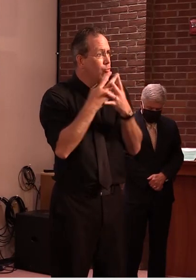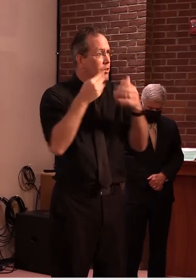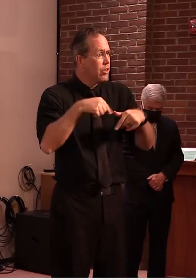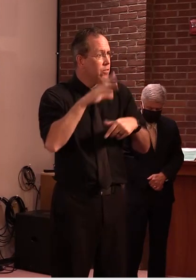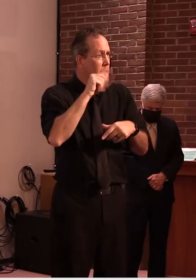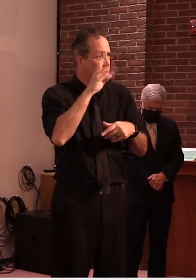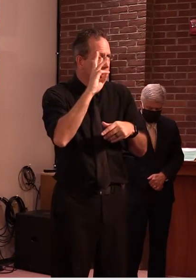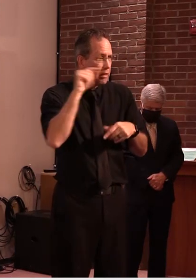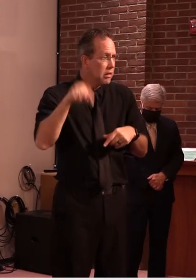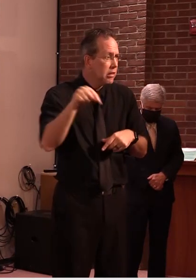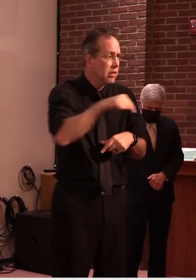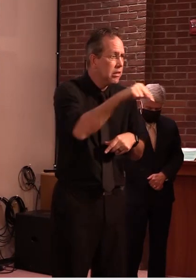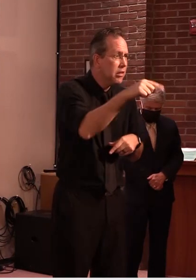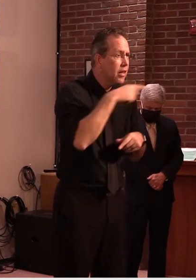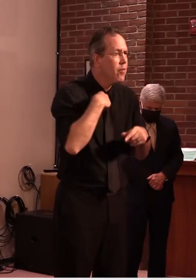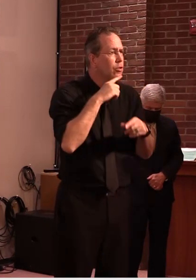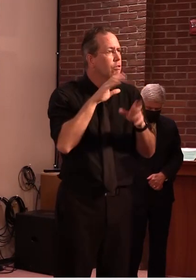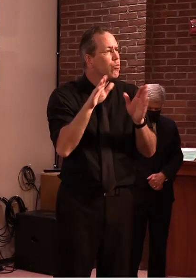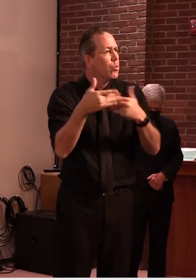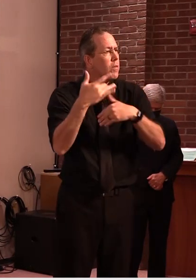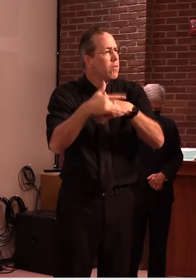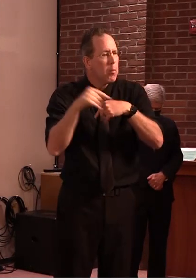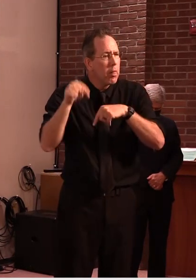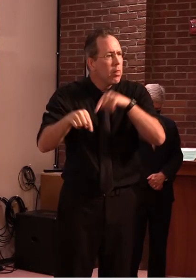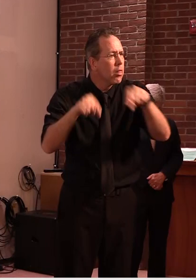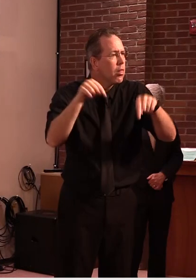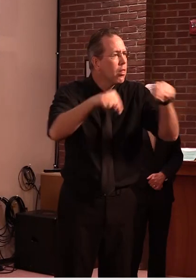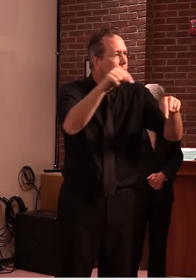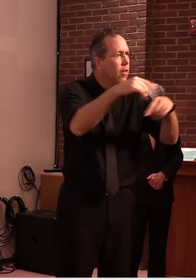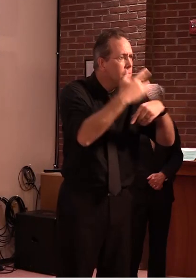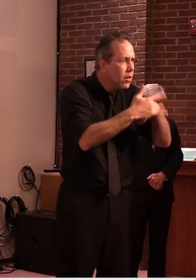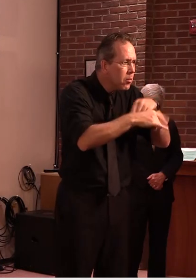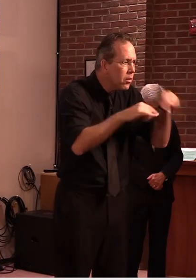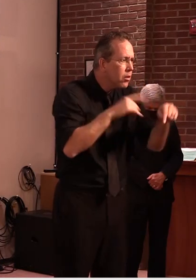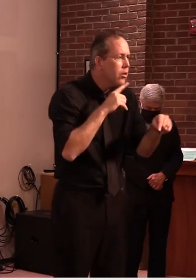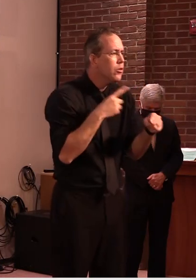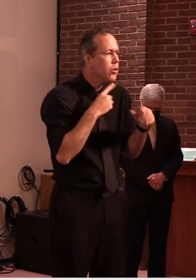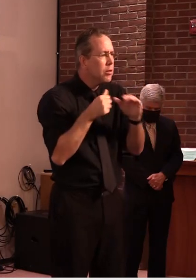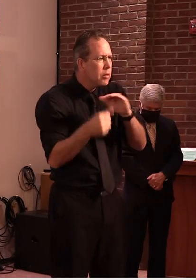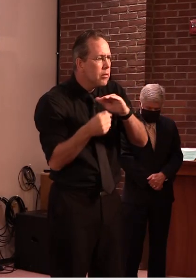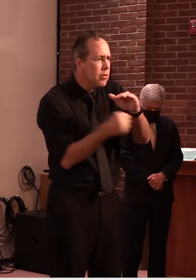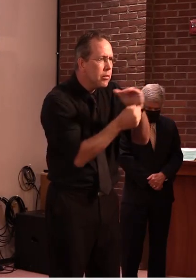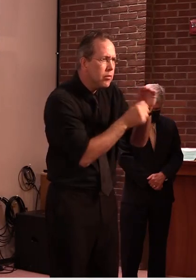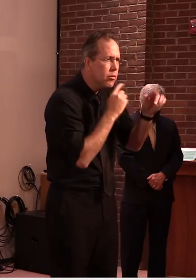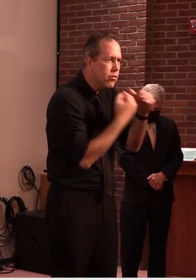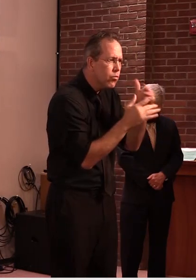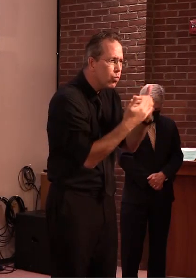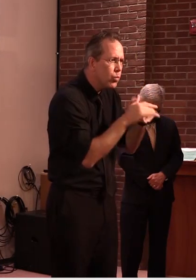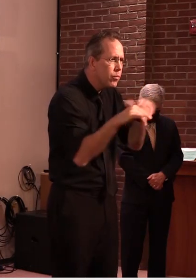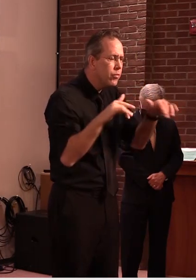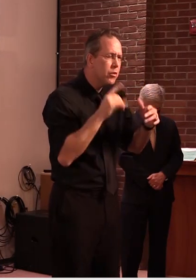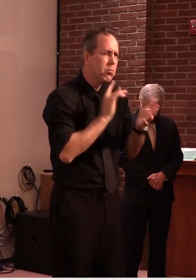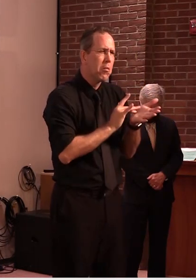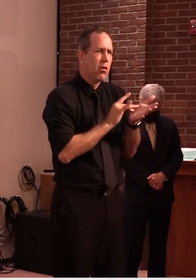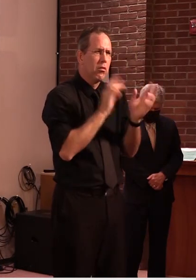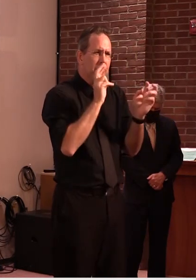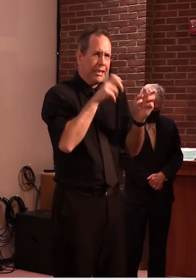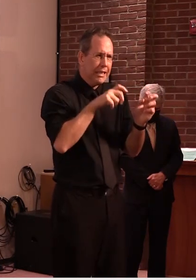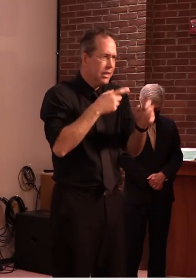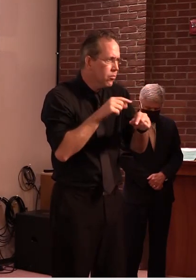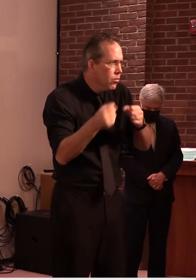positive test we have to be very careful that we don't sacrifice beds um and compromise that quarantine